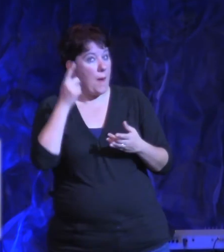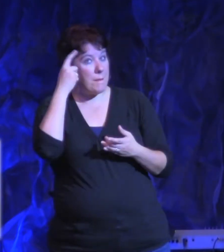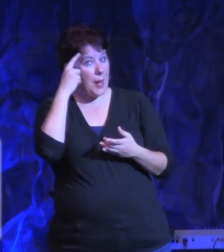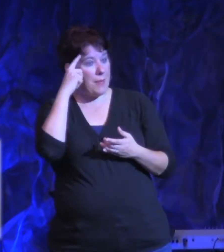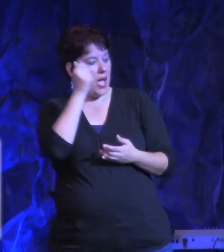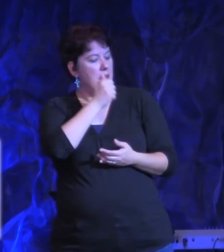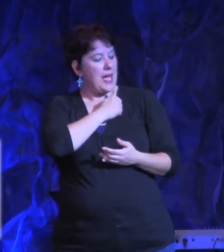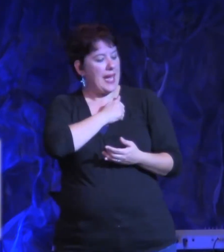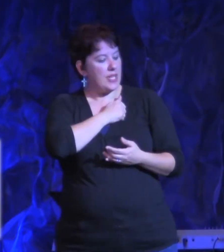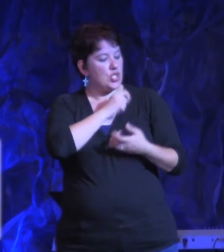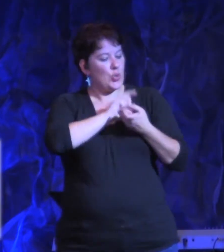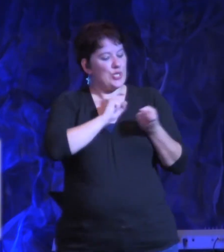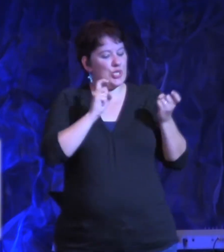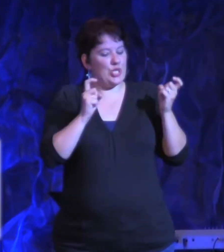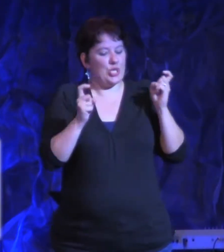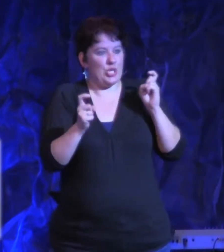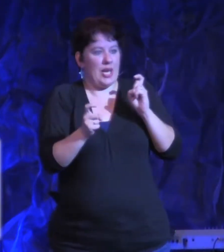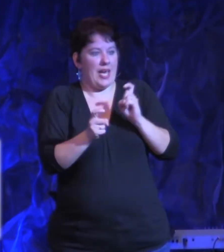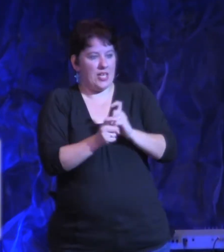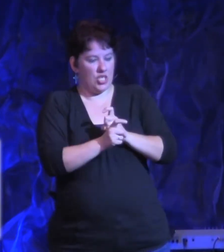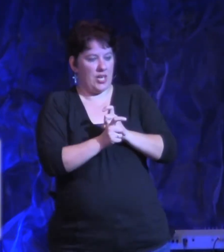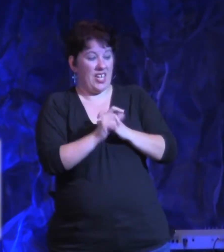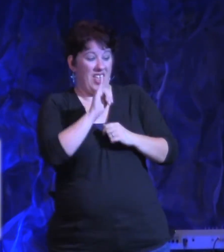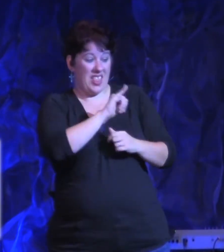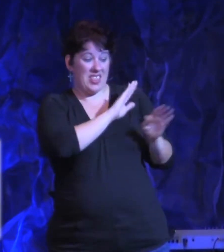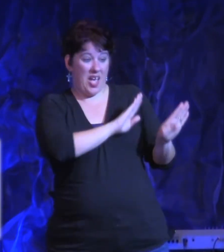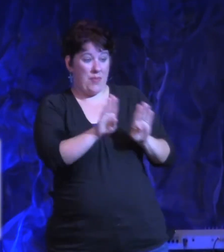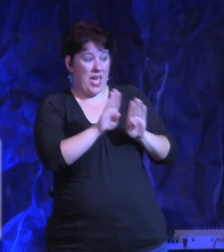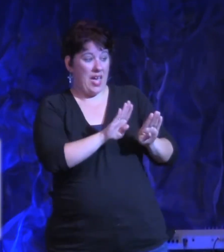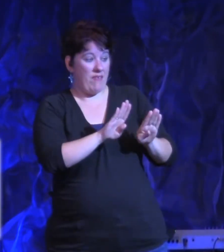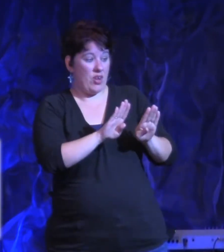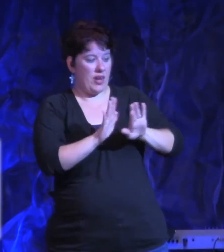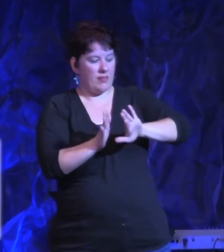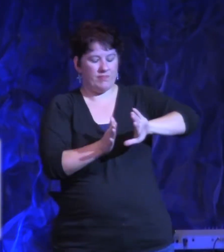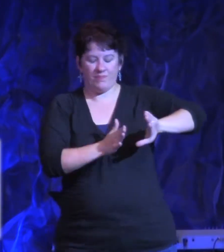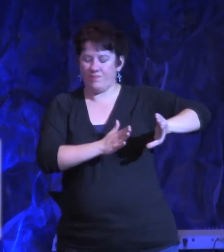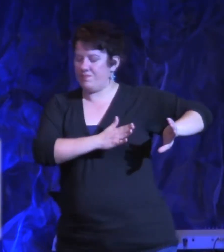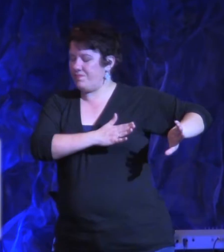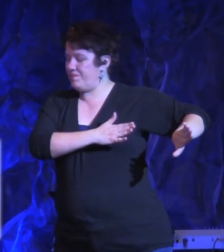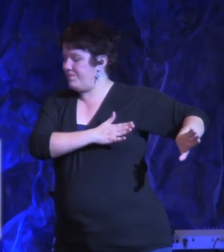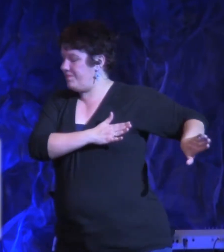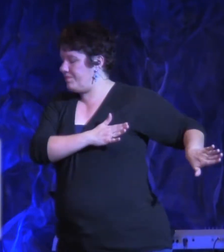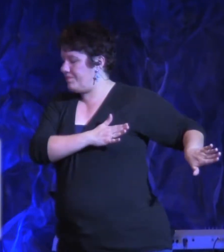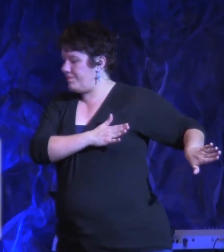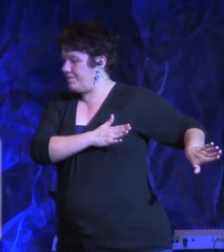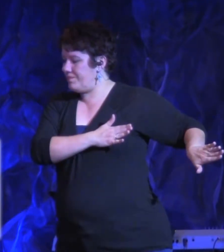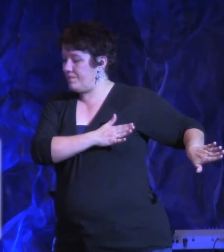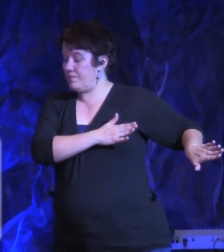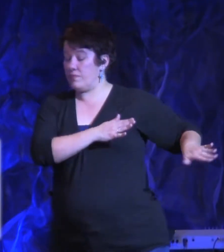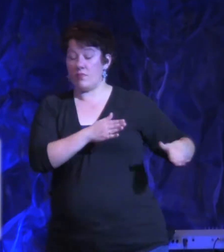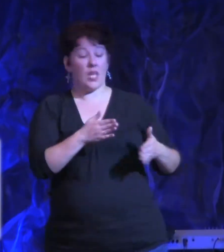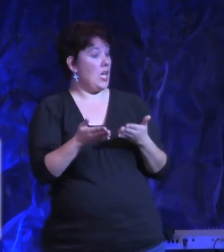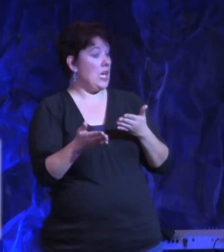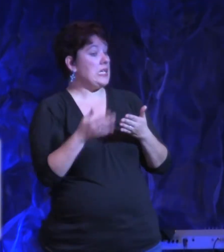from that behavior. So, you see, you can confess your sin, Lord, I'm sorry I lied, and then go right back to lying. Well,